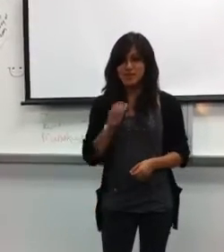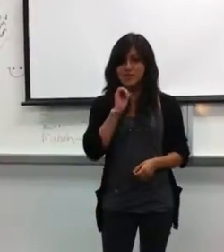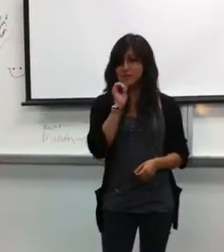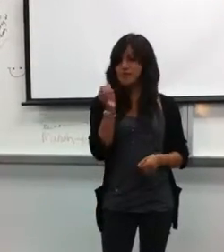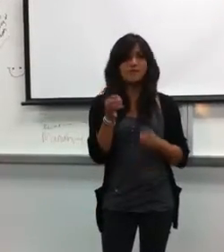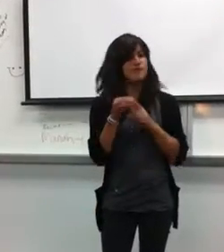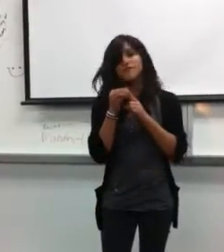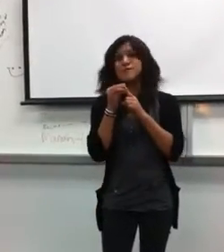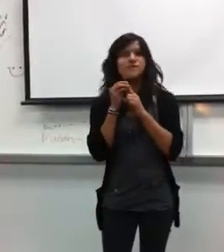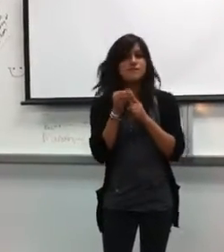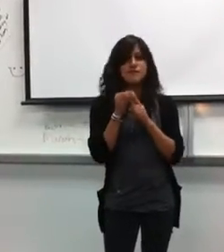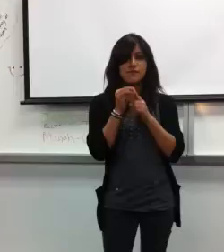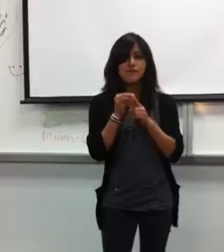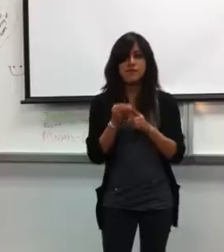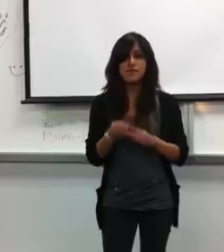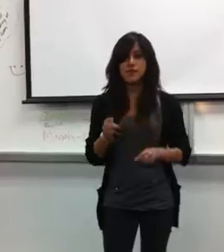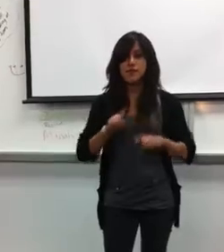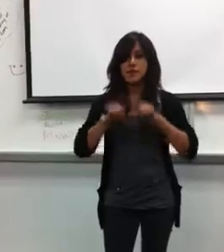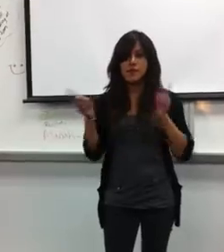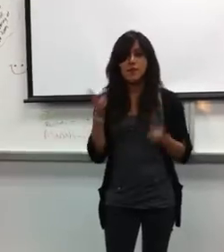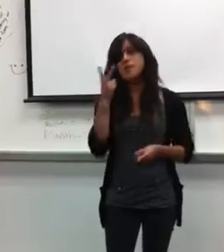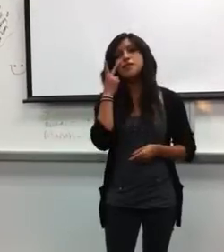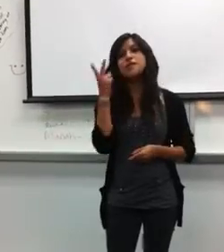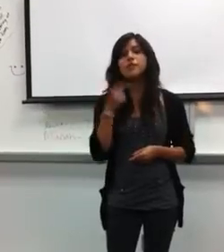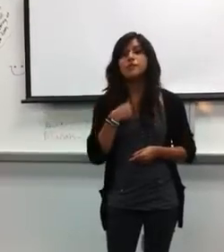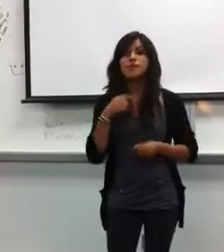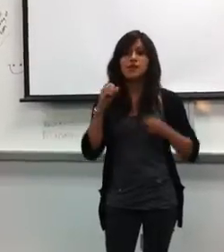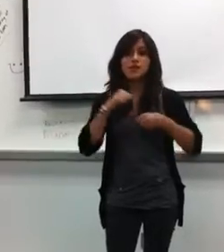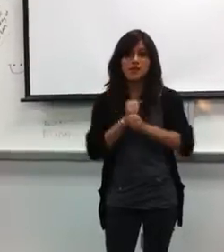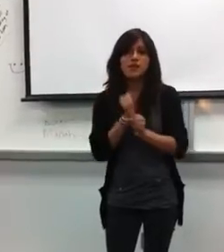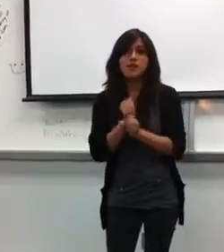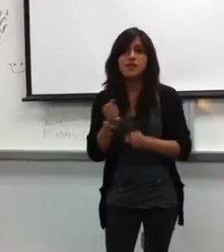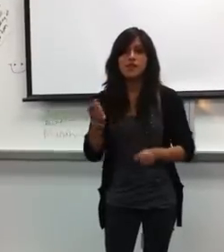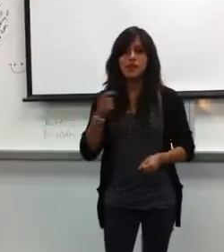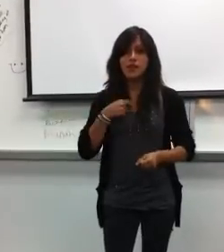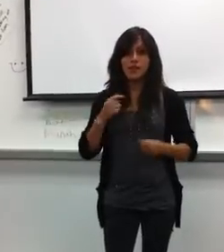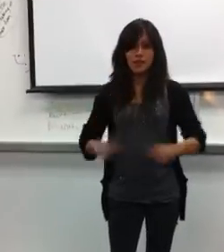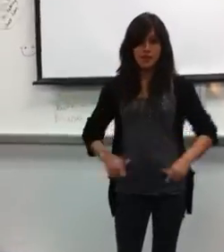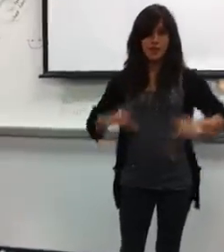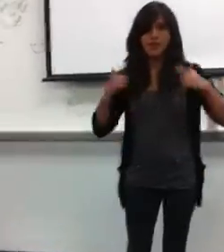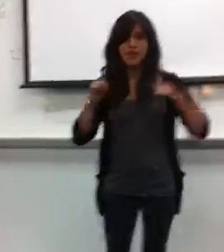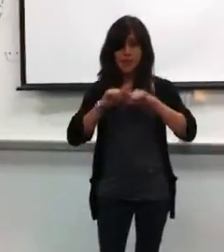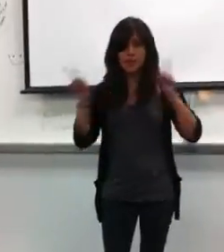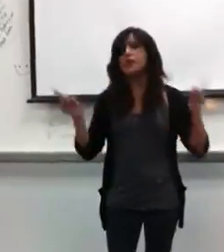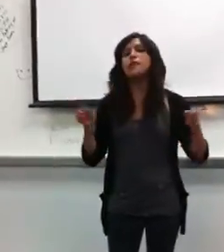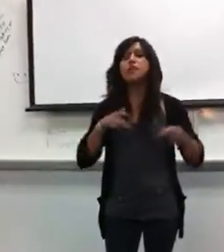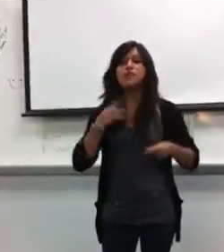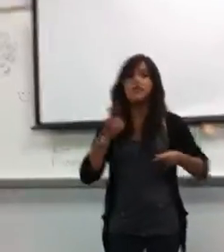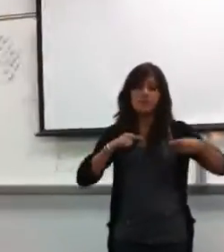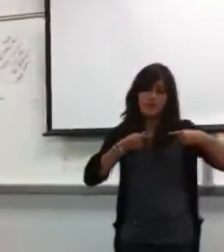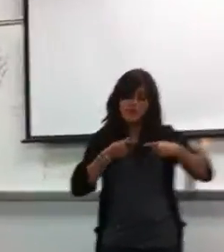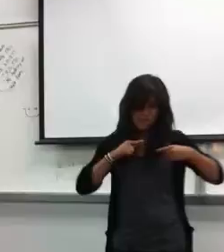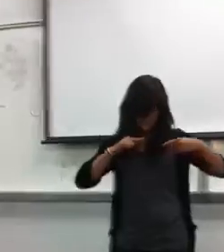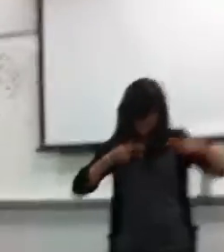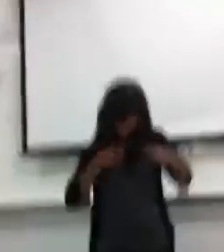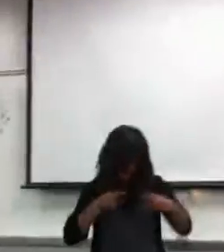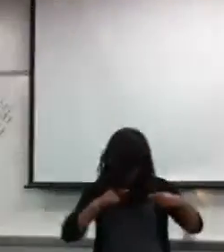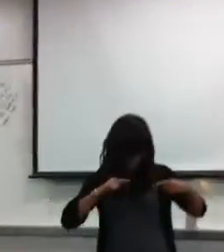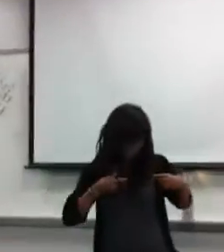And it was overrated, the chips of what I created. I came out alive, but I'm black and blue.